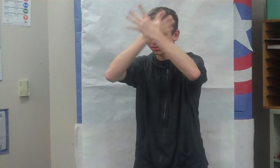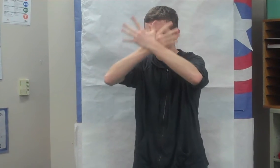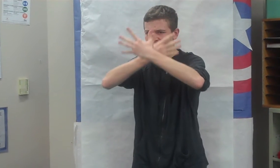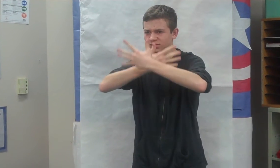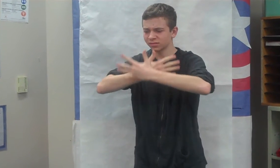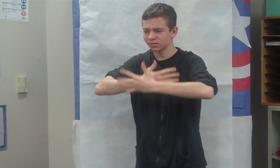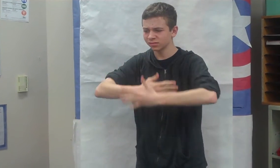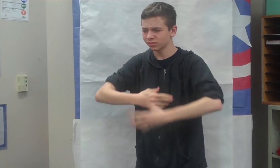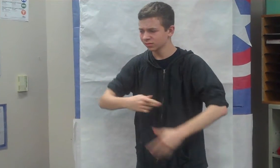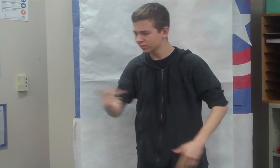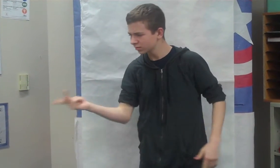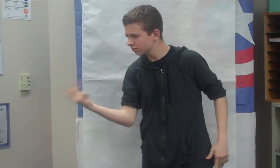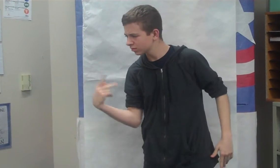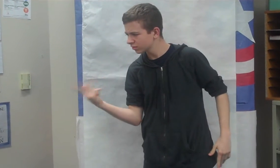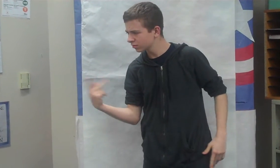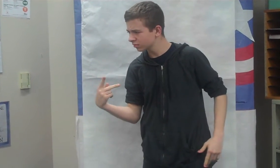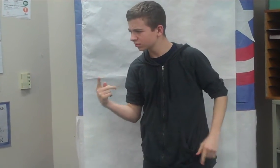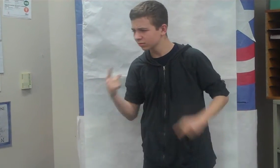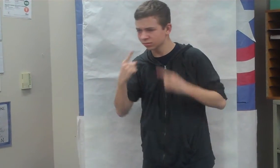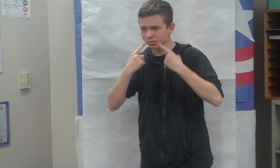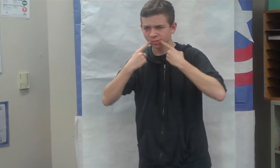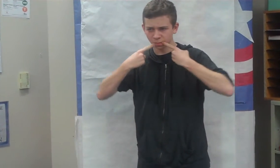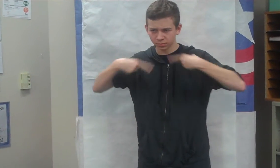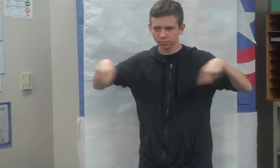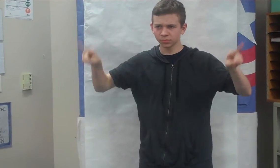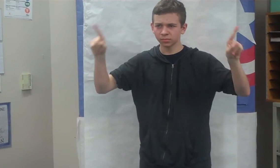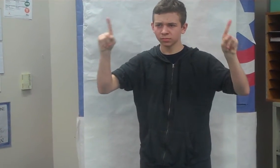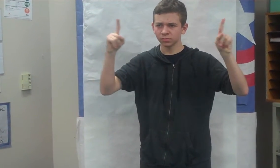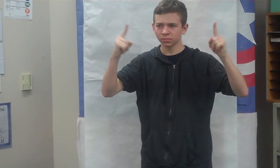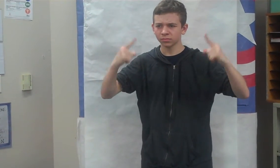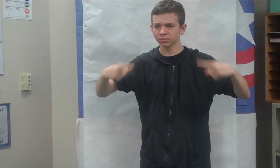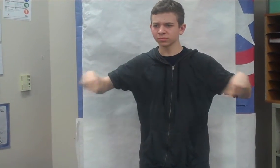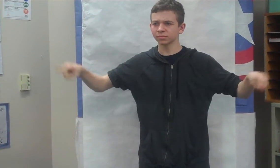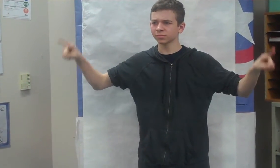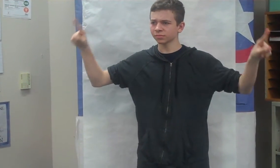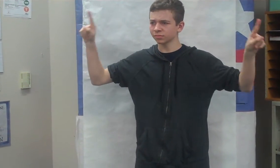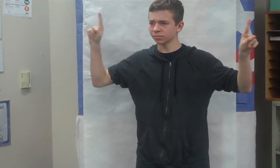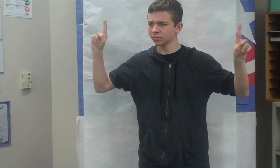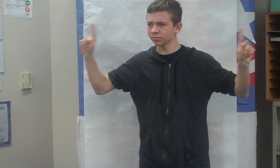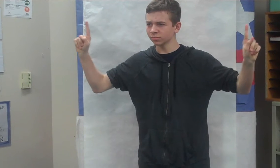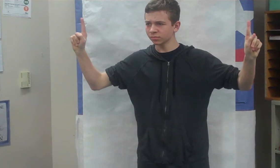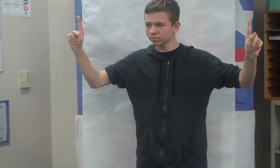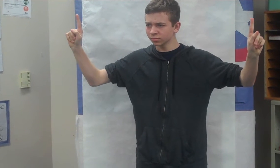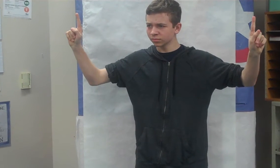kill the good That I had meant